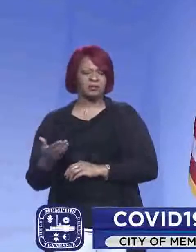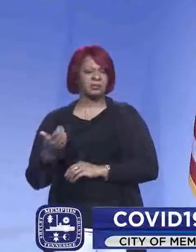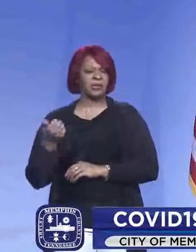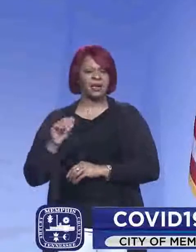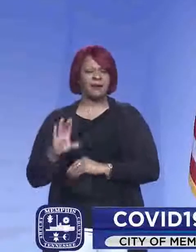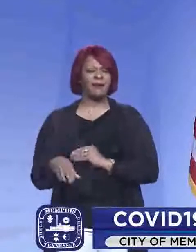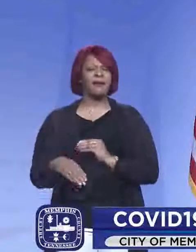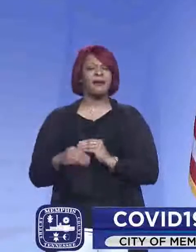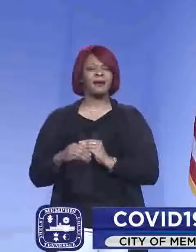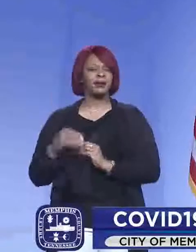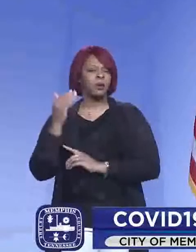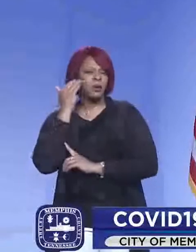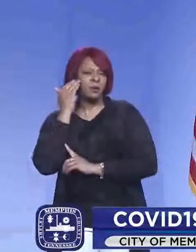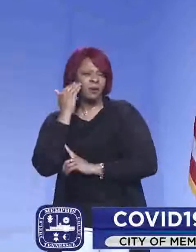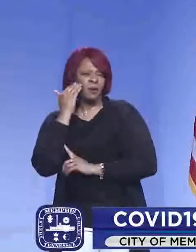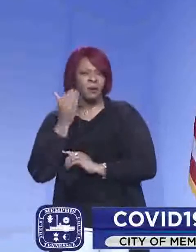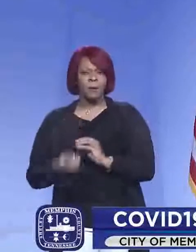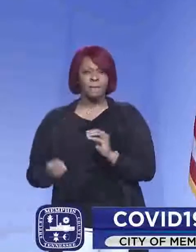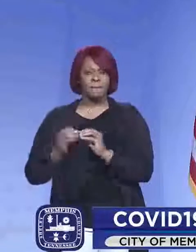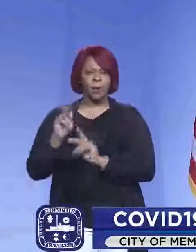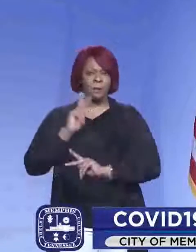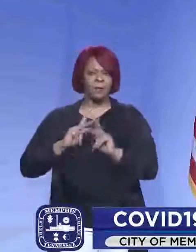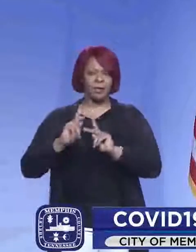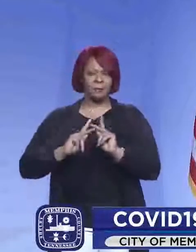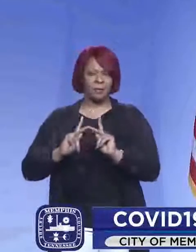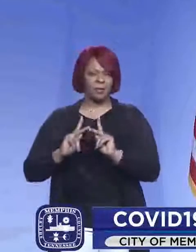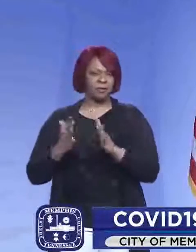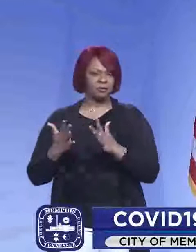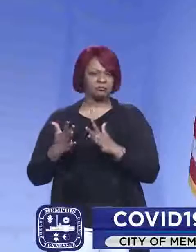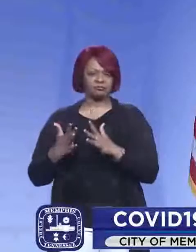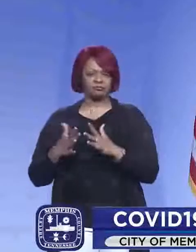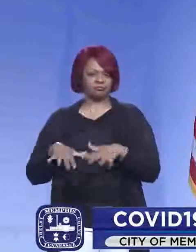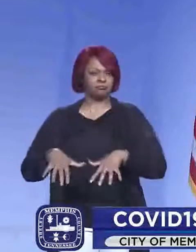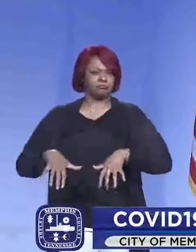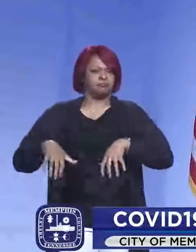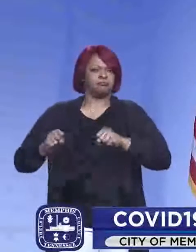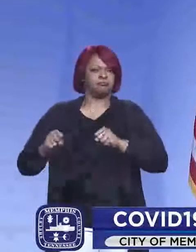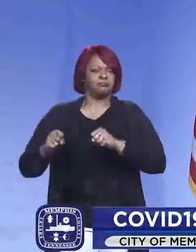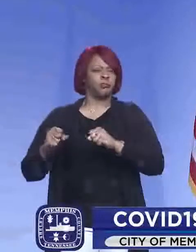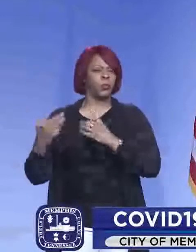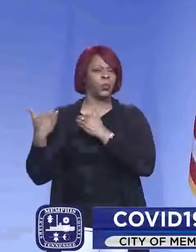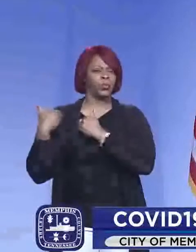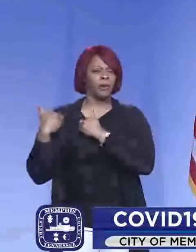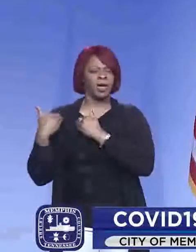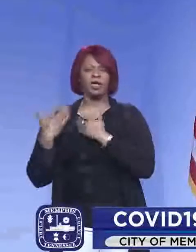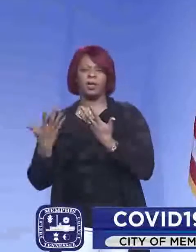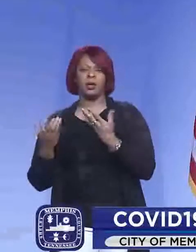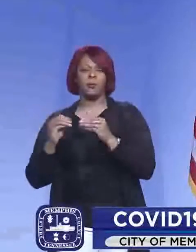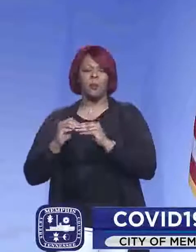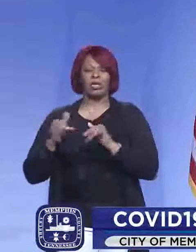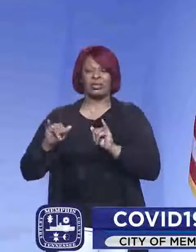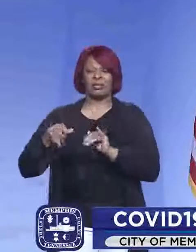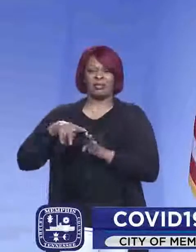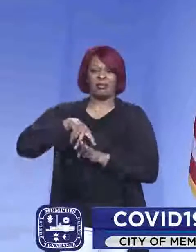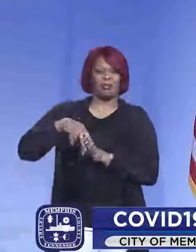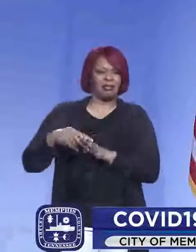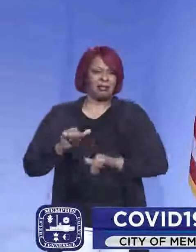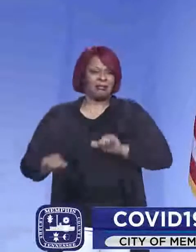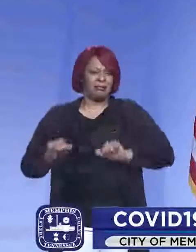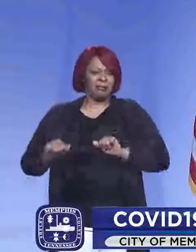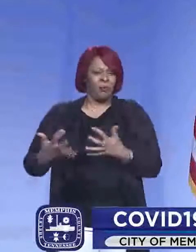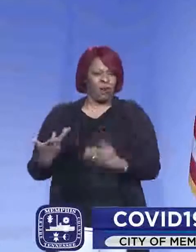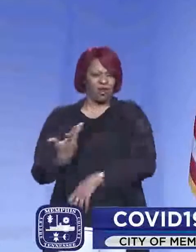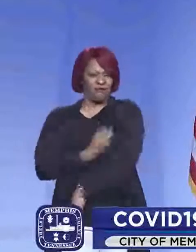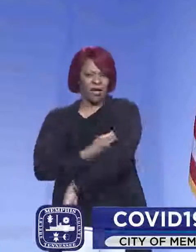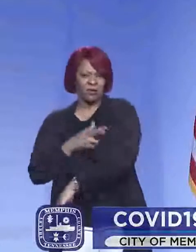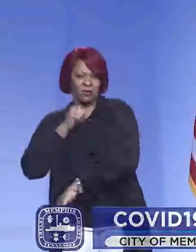additional awareness? Have you seen more people stepping up recently? Or is there still a concern that a lot of people are very hesitant about still being